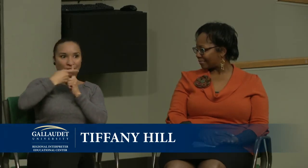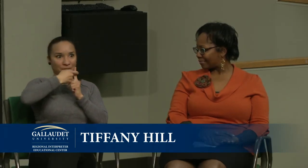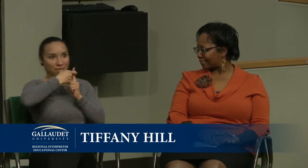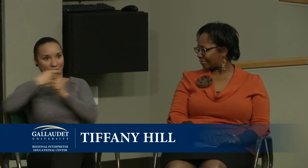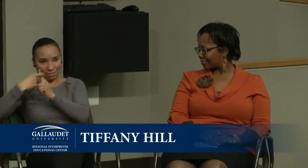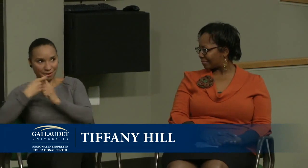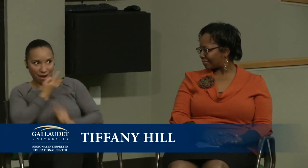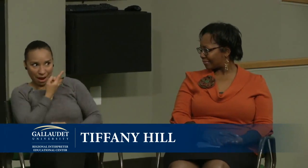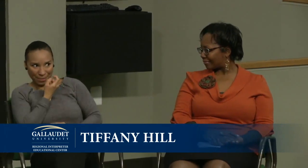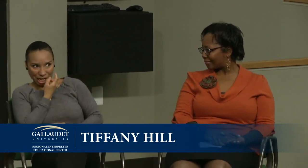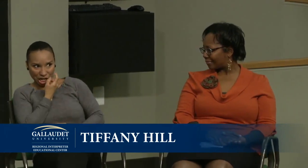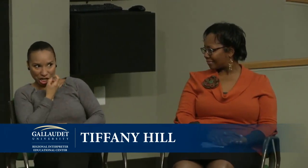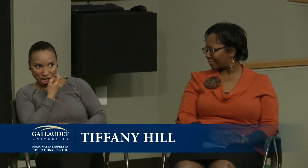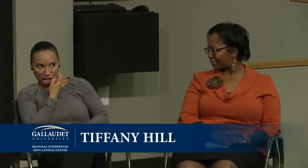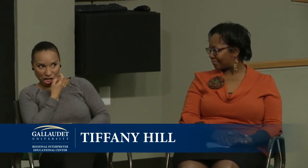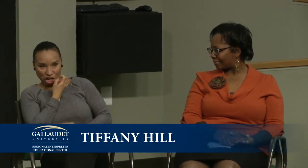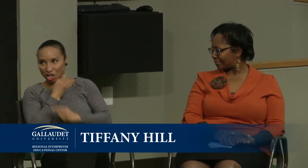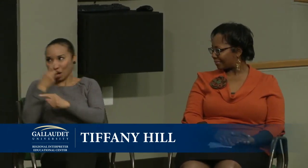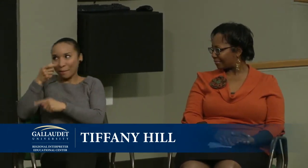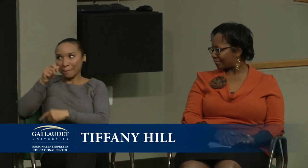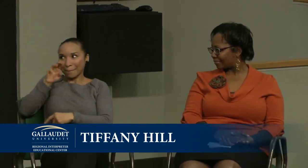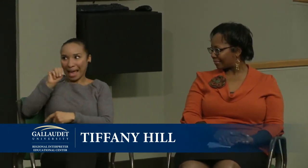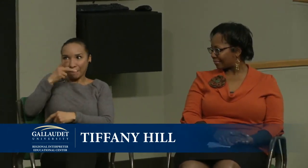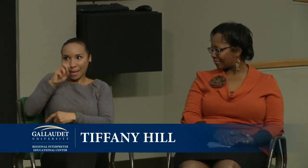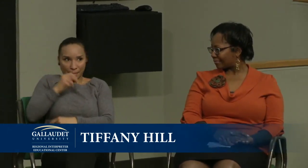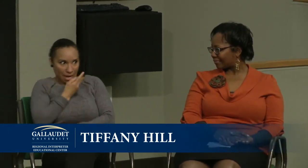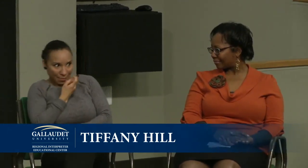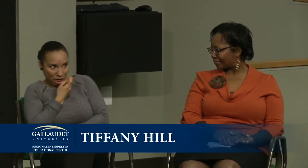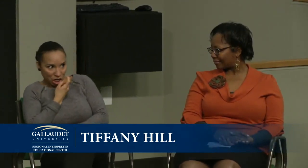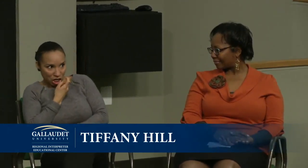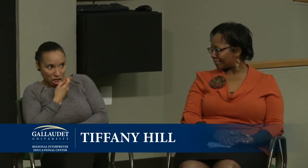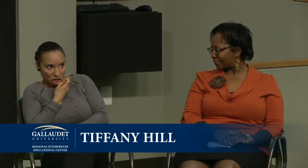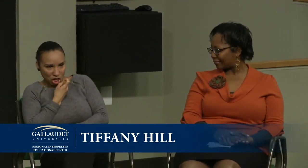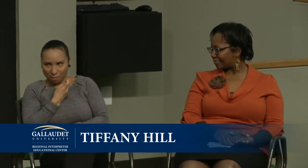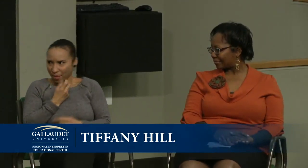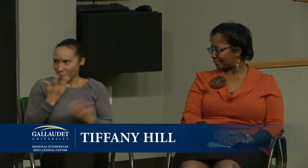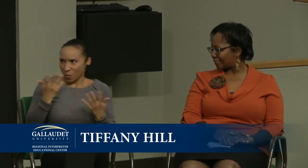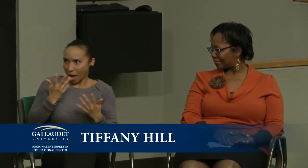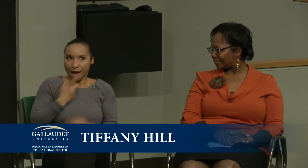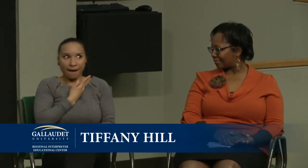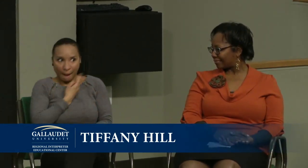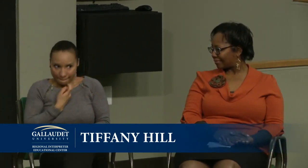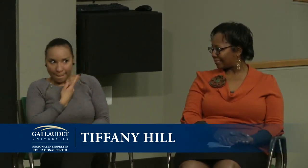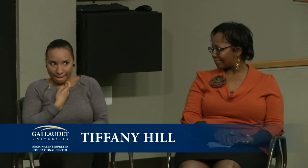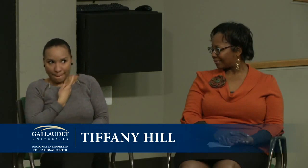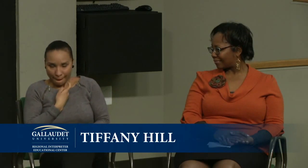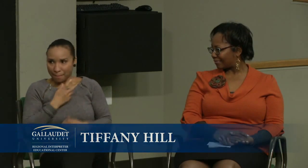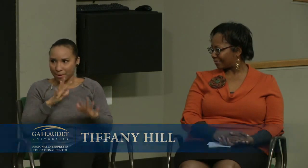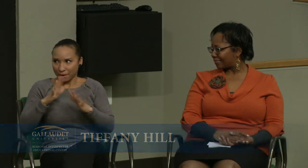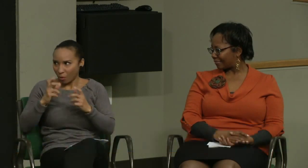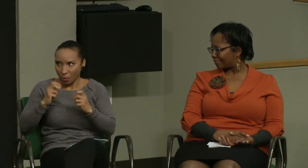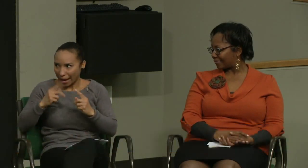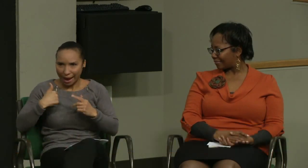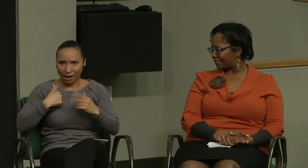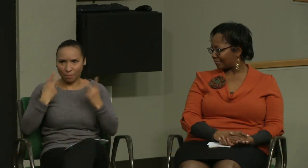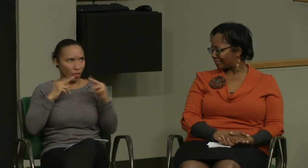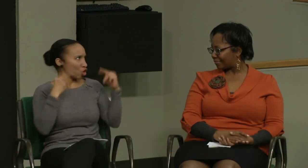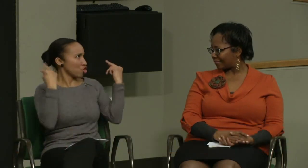We can remember the specific moment when we were, you know, Pam would take me aside and be like, come here, come here. I need to talk to you. Come here. And I